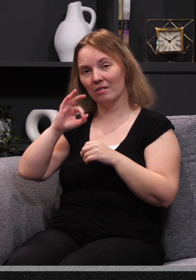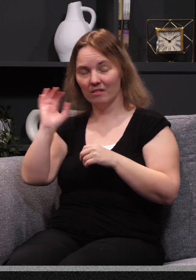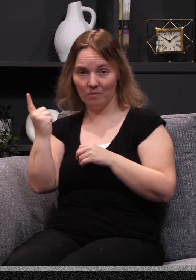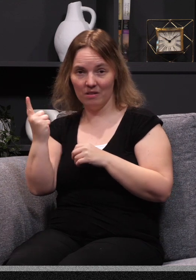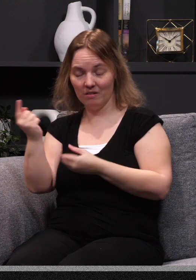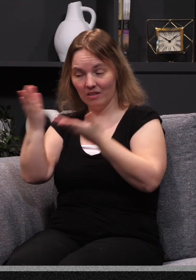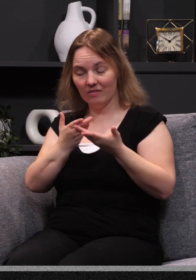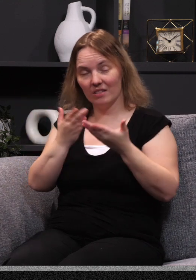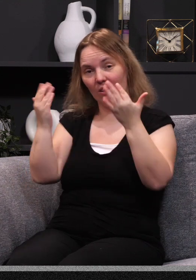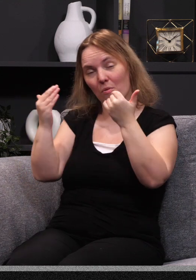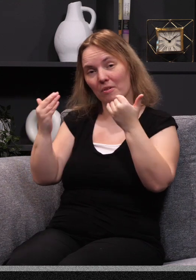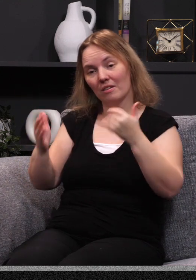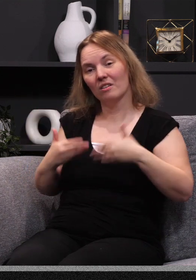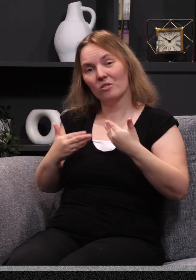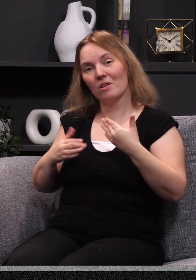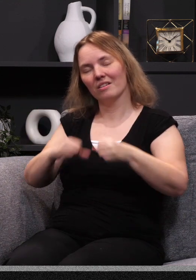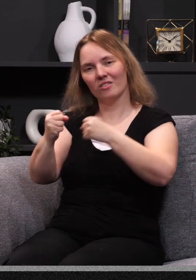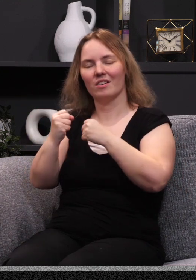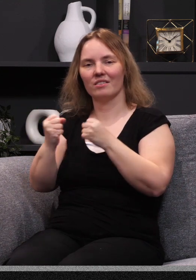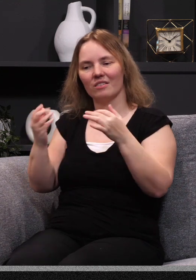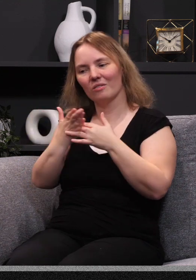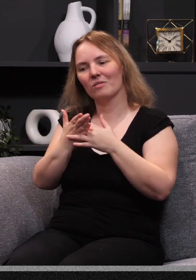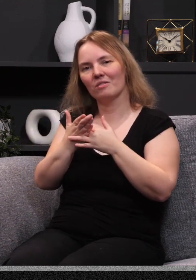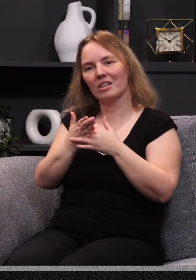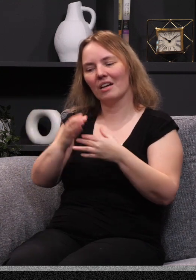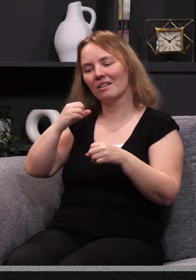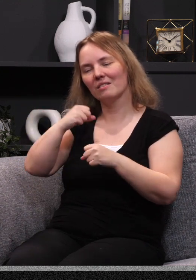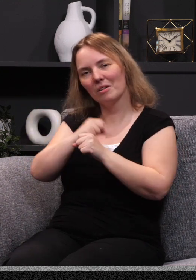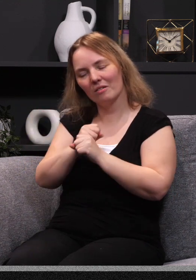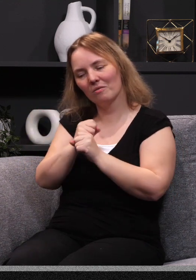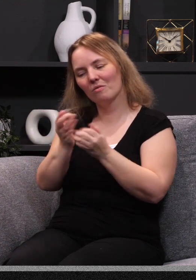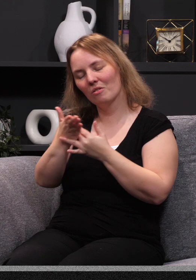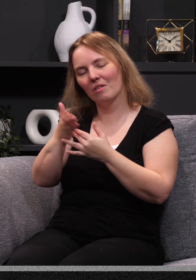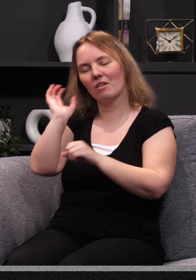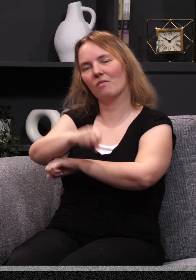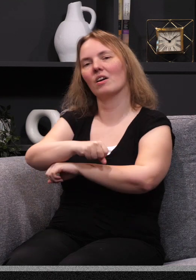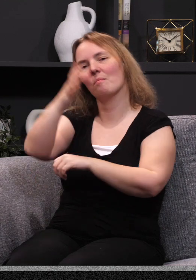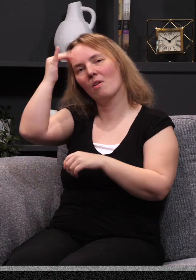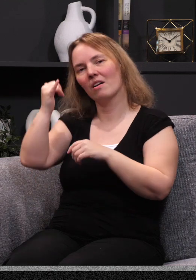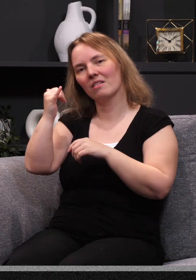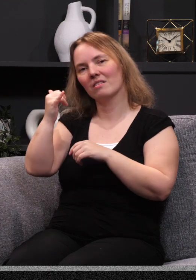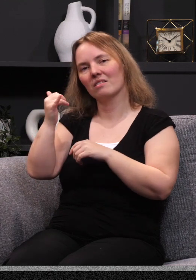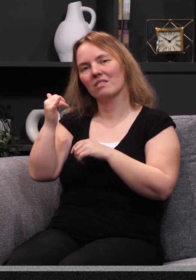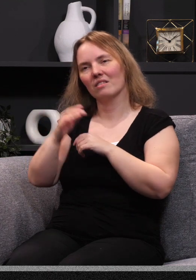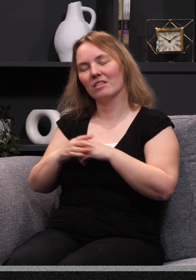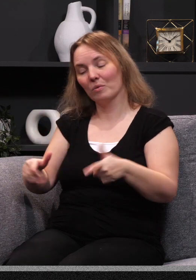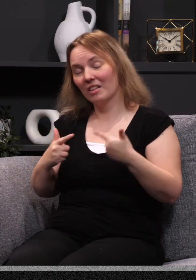The Holy Spirit is the one who gives us hope and joy and strength to go through, to make it through, and to overcome. Why? Because